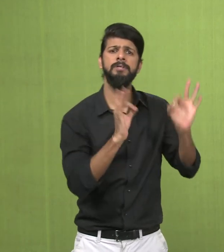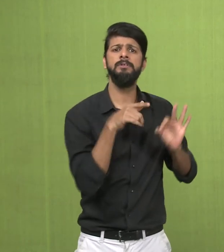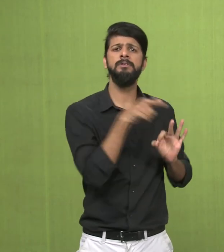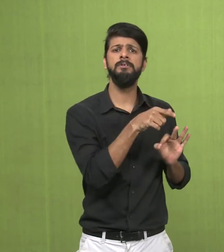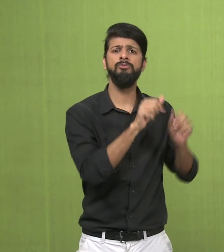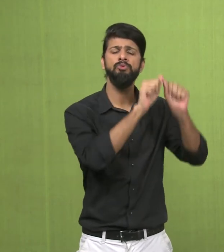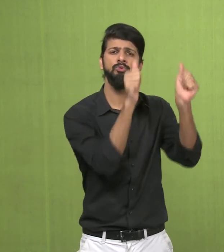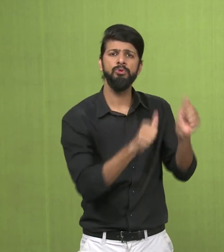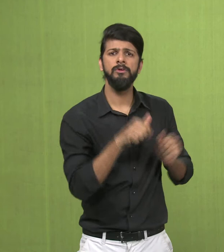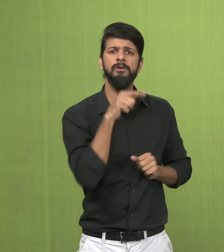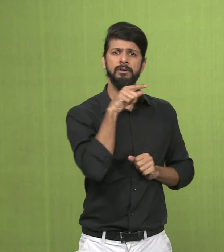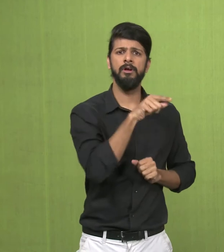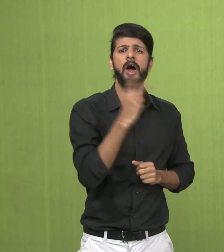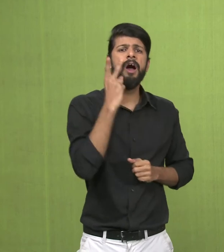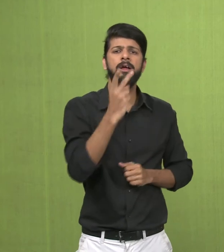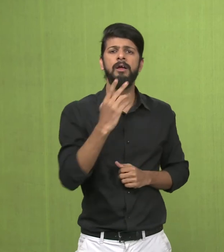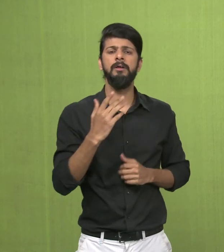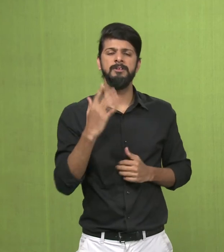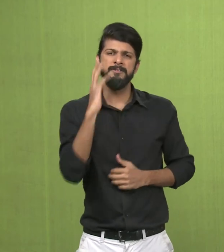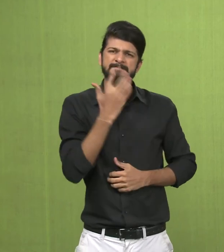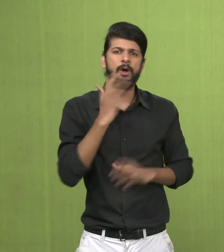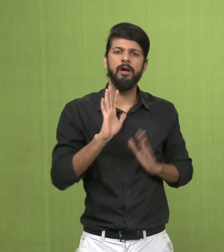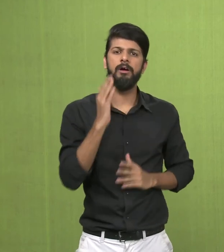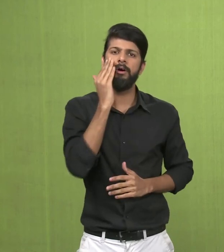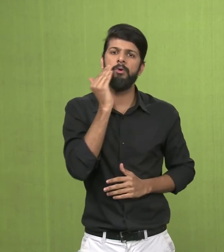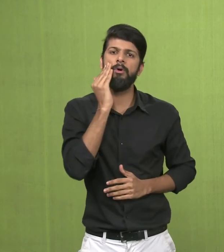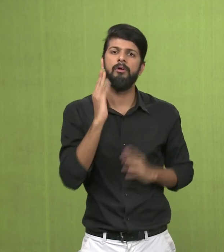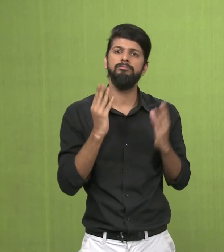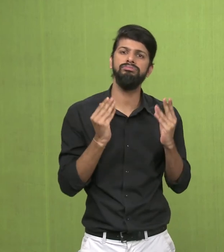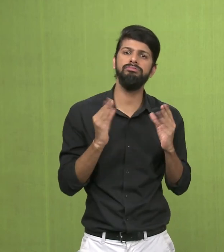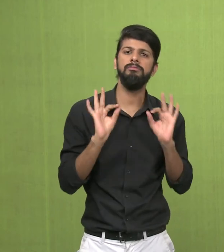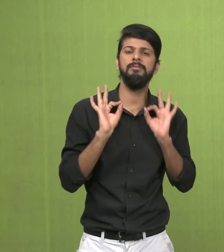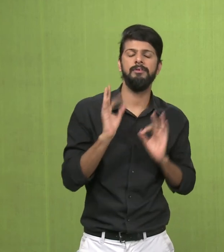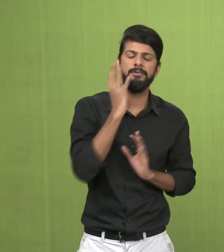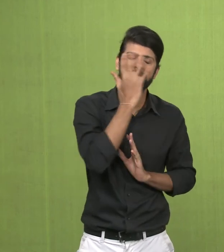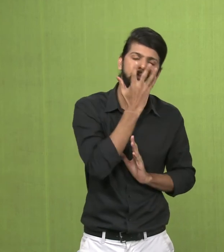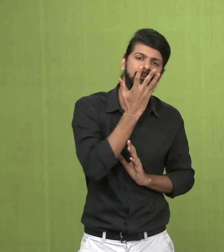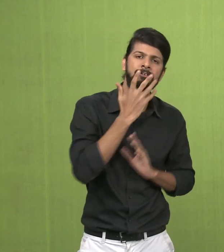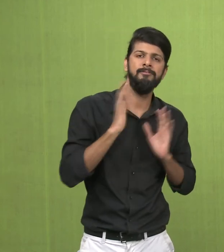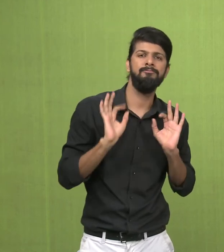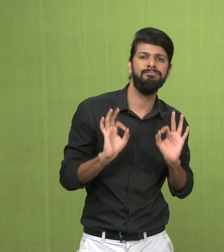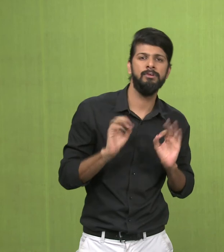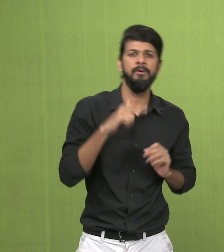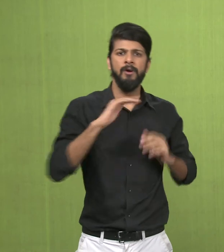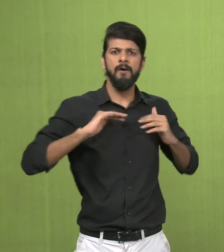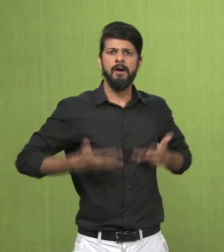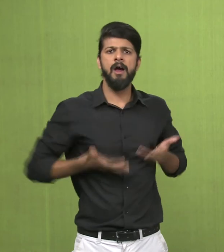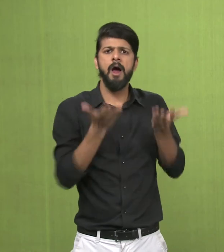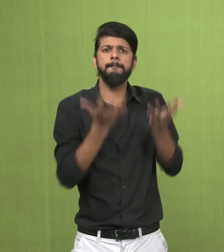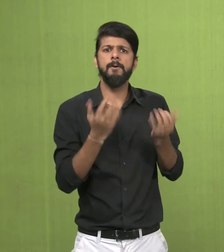The features have been very realistically depicted. The face is sensitive. The